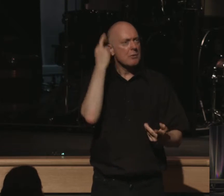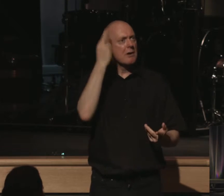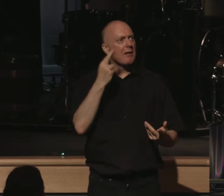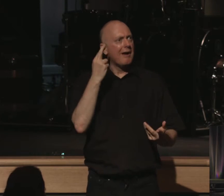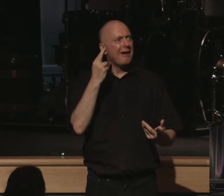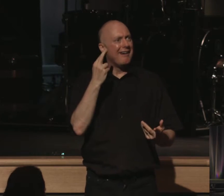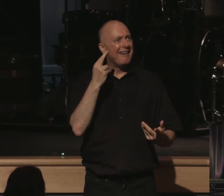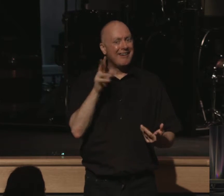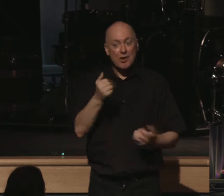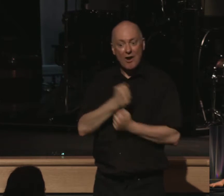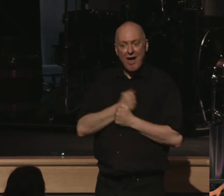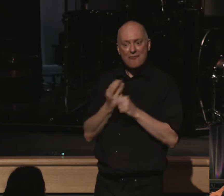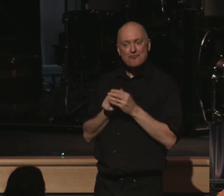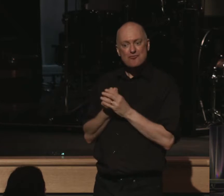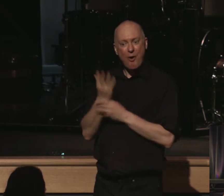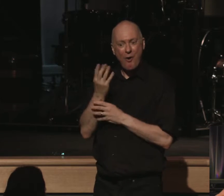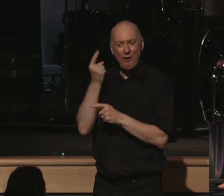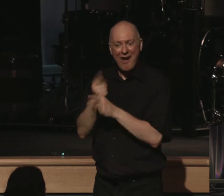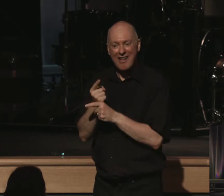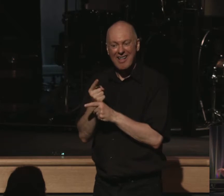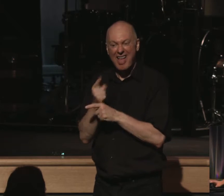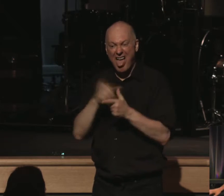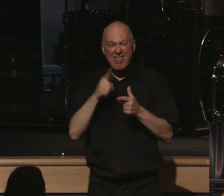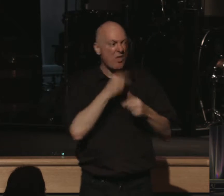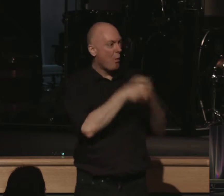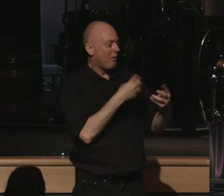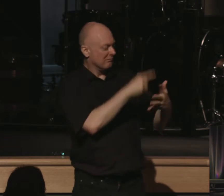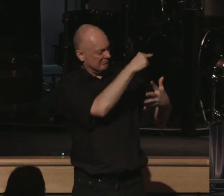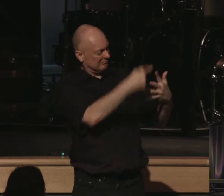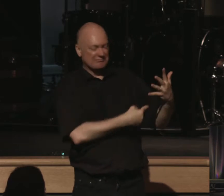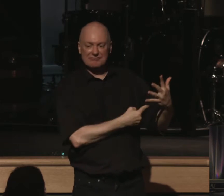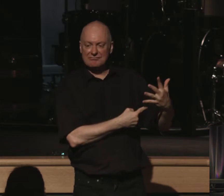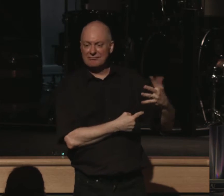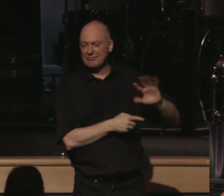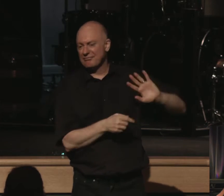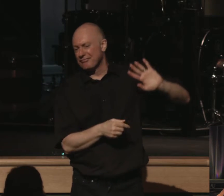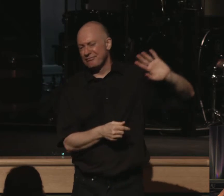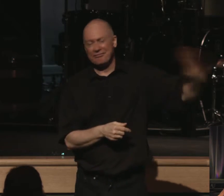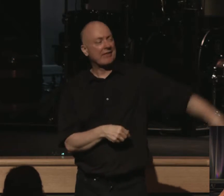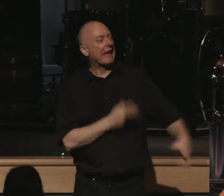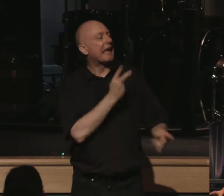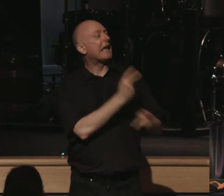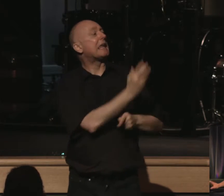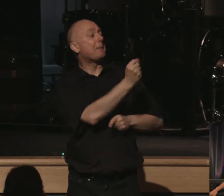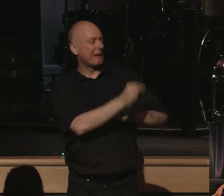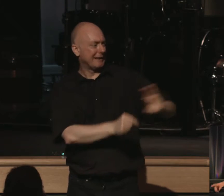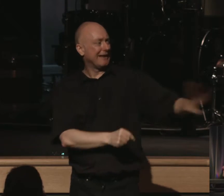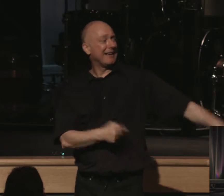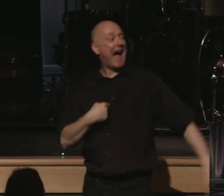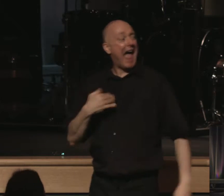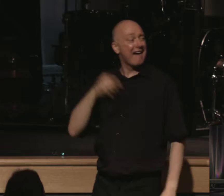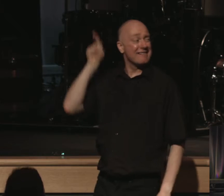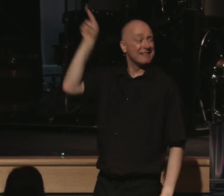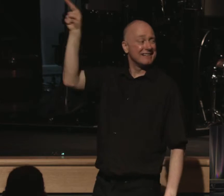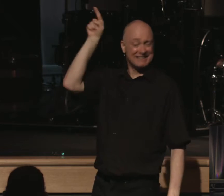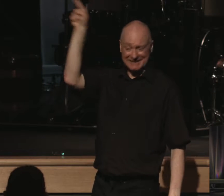God grows. And you know what happens to the things of the world? It diminishes. It diminishes. You can keep that stuff. You can keep this. I have the